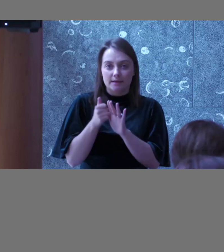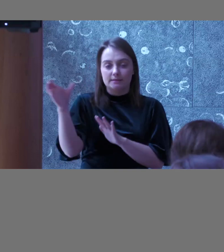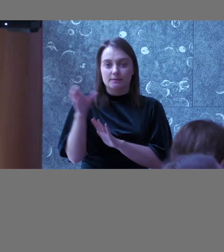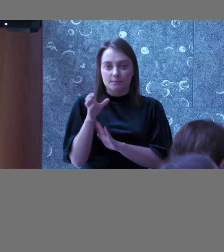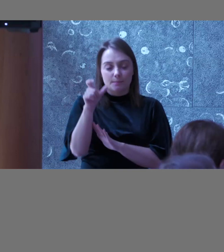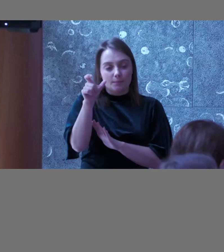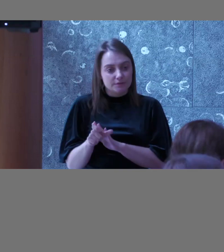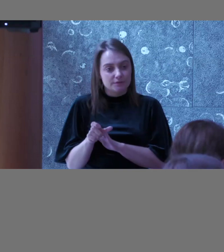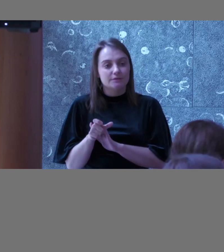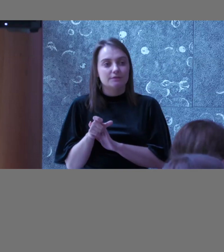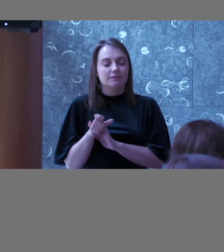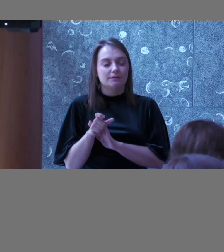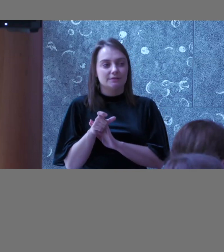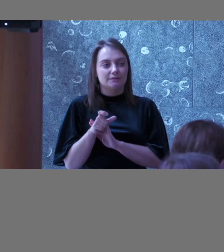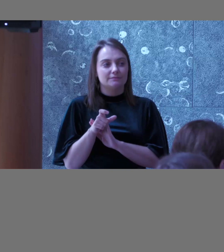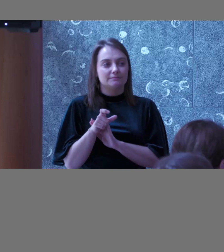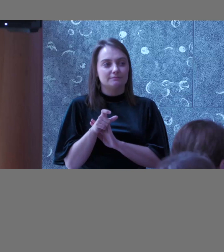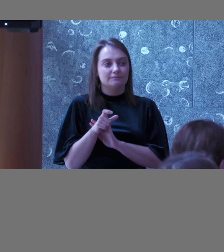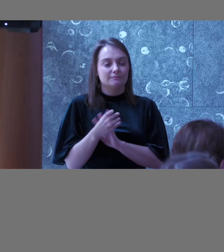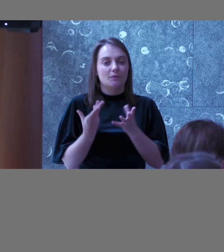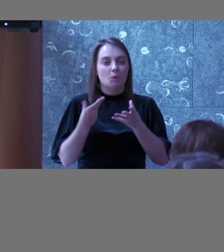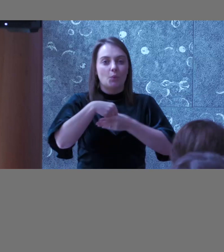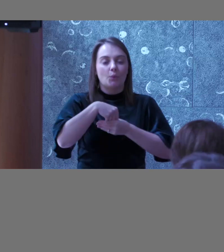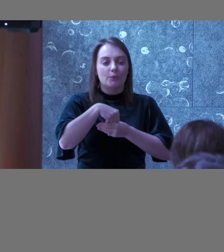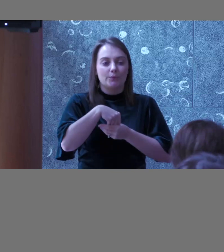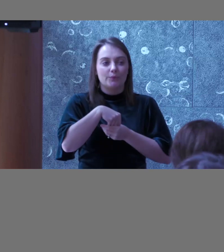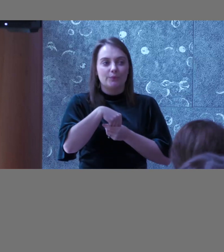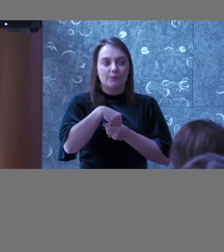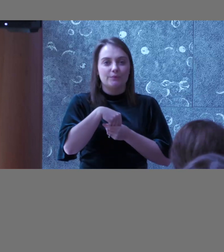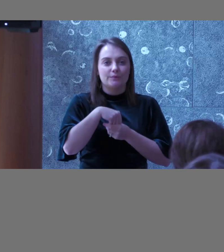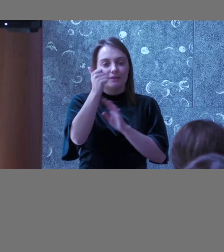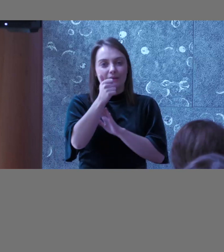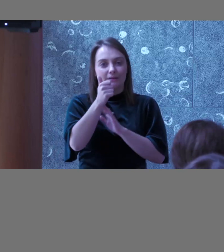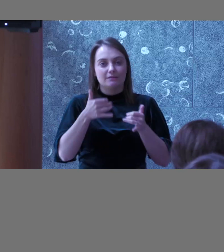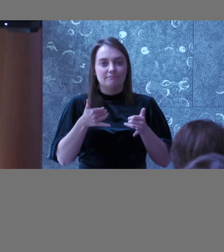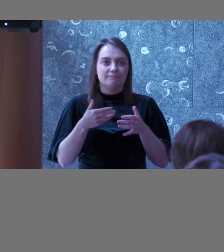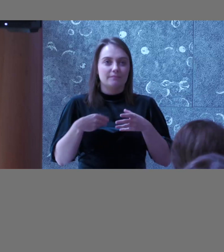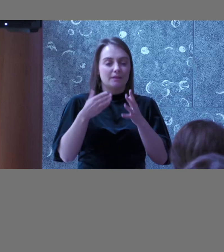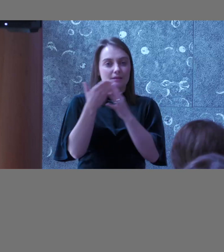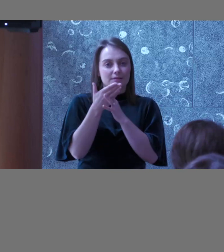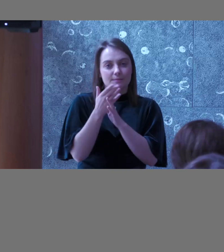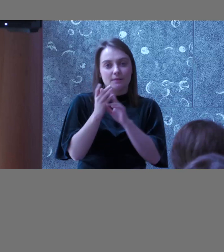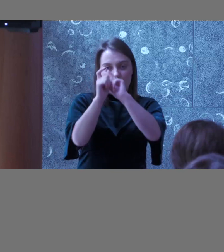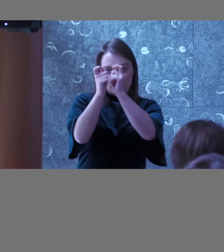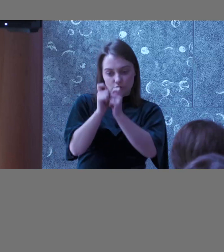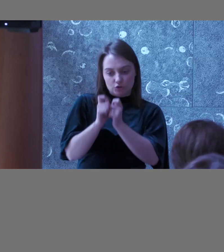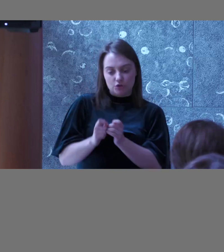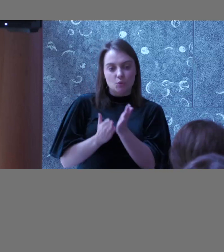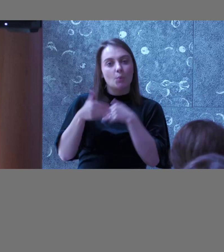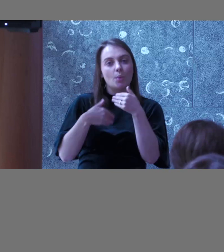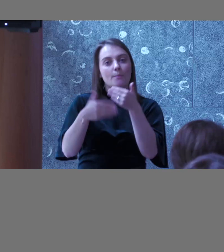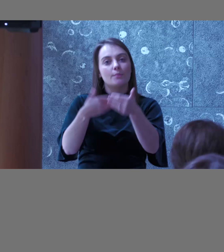and you know including accessibility in and making changes in your processes